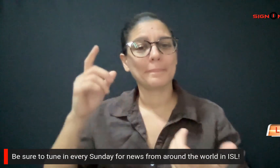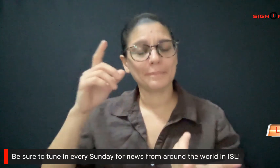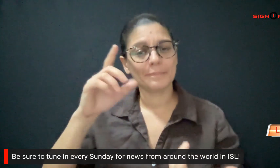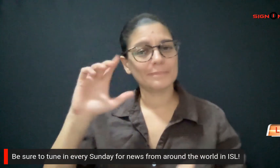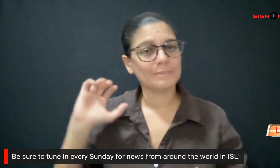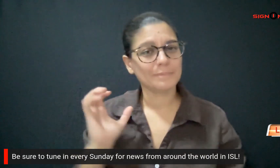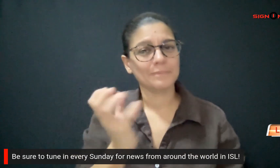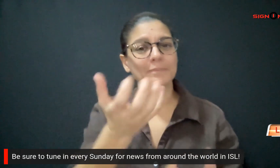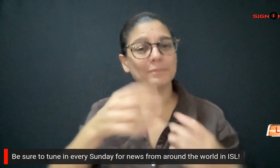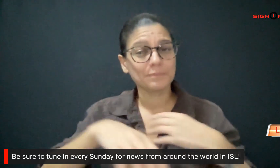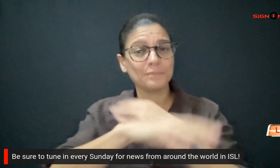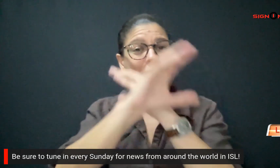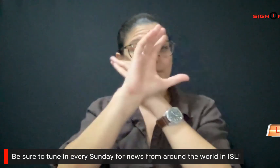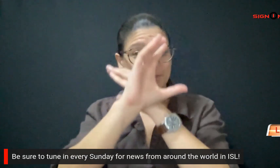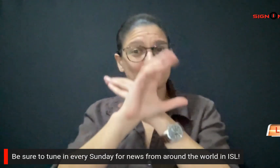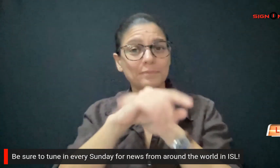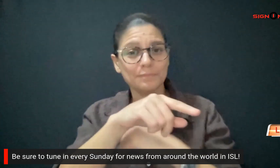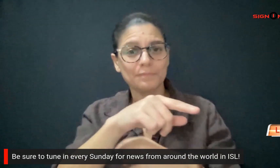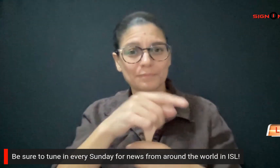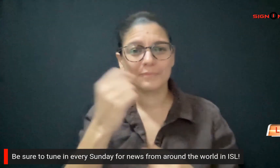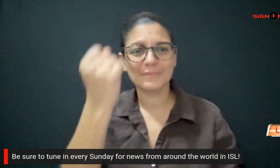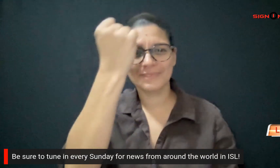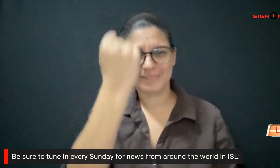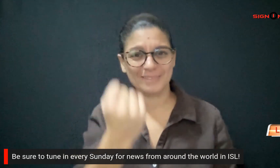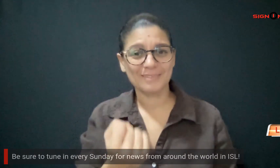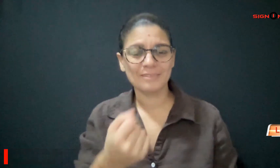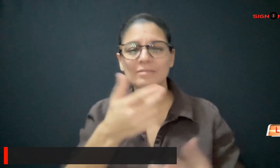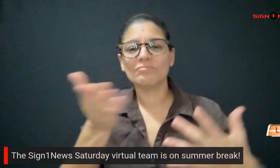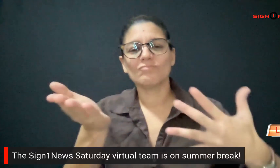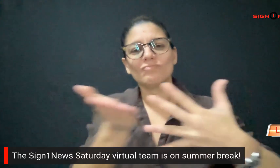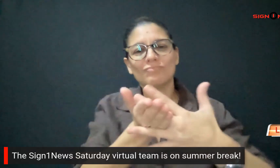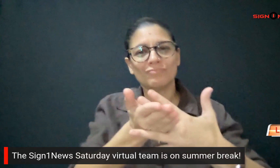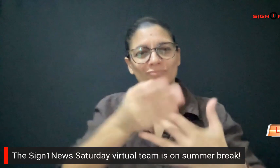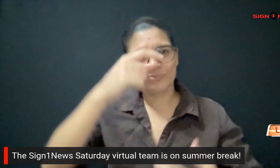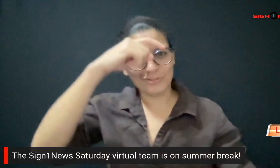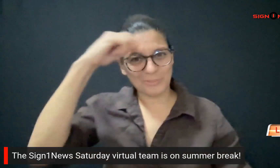Virtual Show team is taking a break for the summer. We'll see you again in the fall.